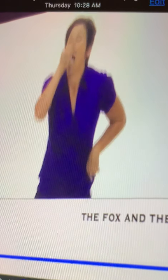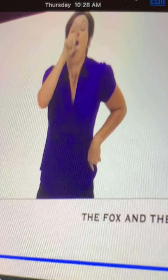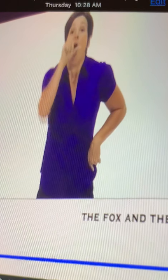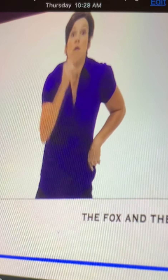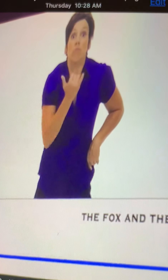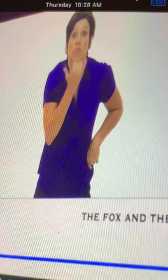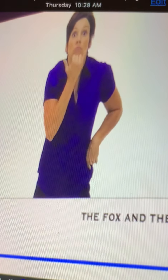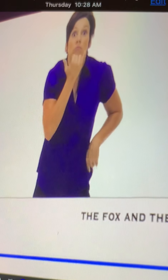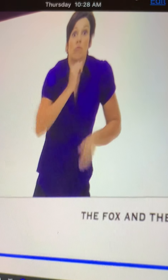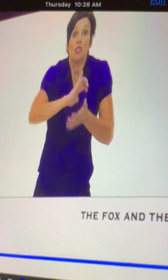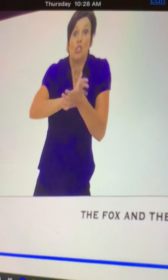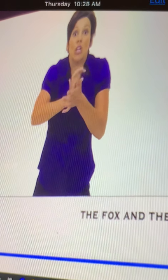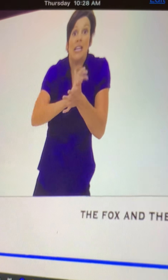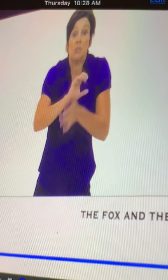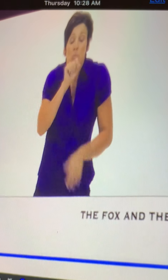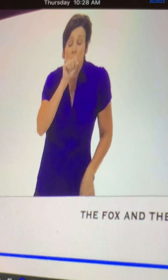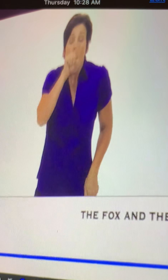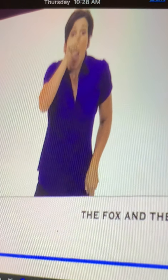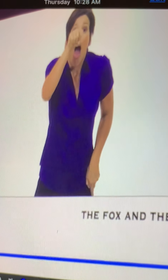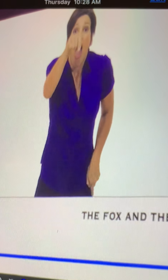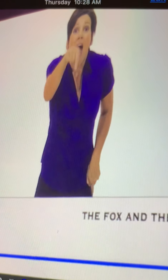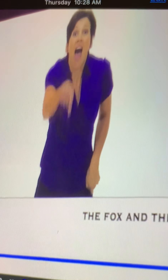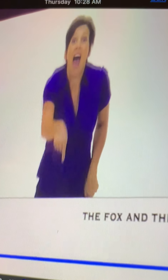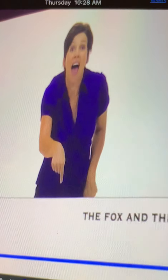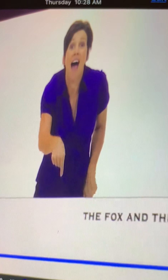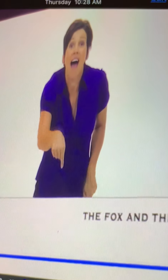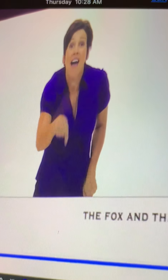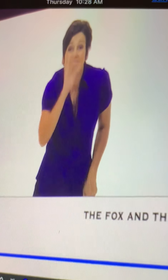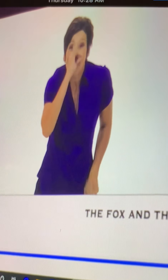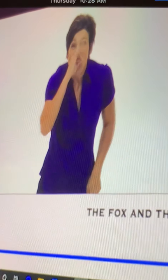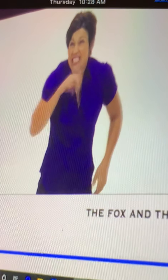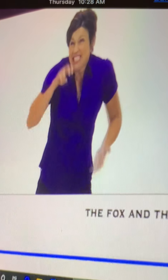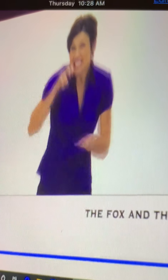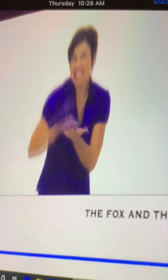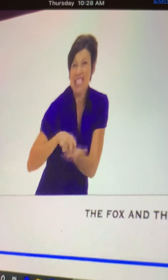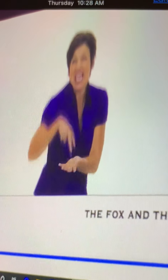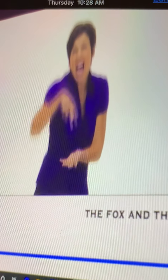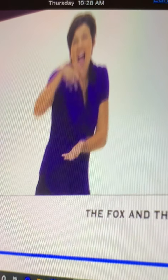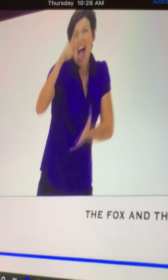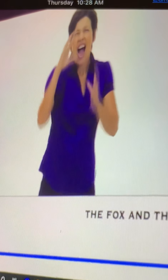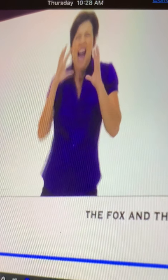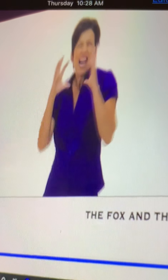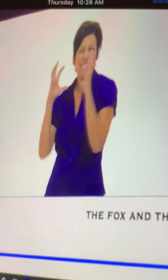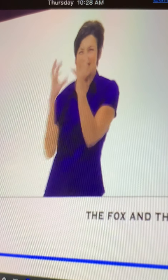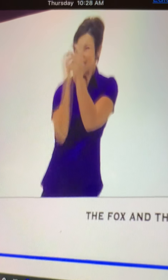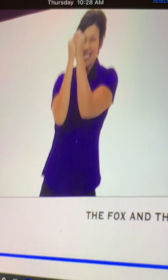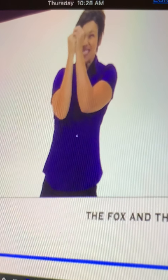how you can make the MP5K here in Modern Warfare. If you found the video helpful, or if you just simply enjoy...